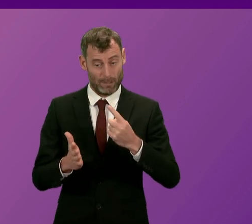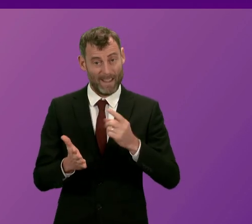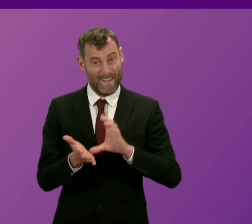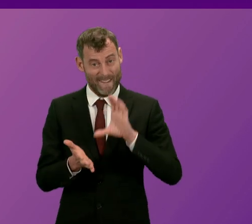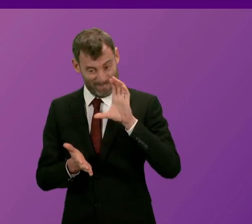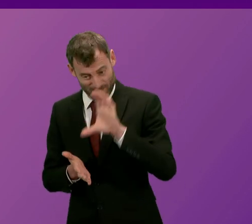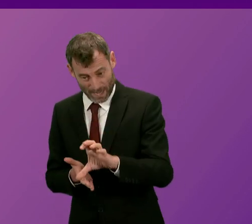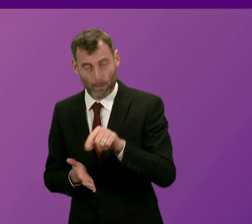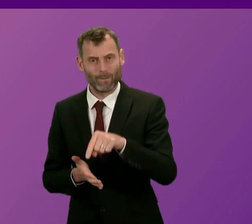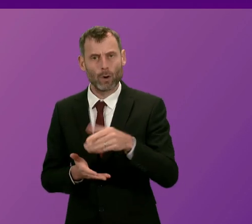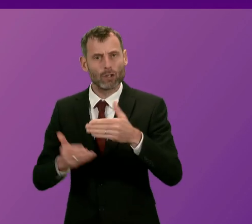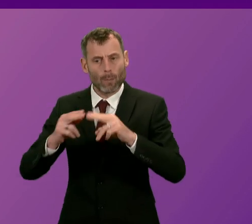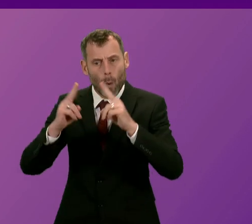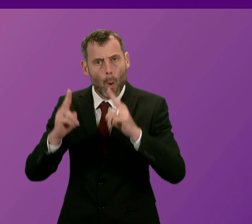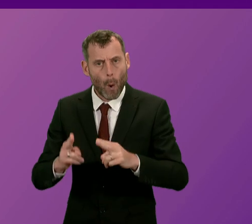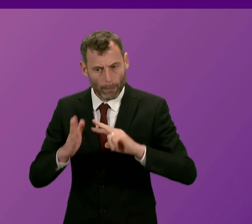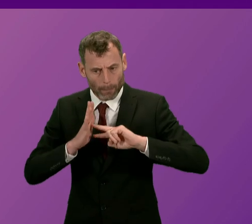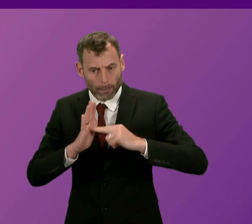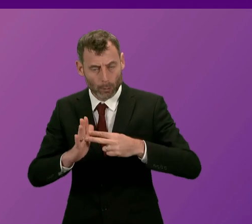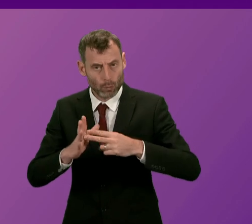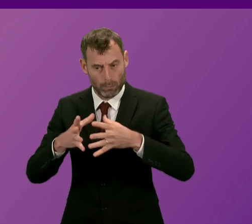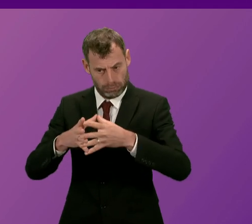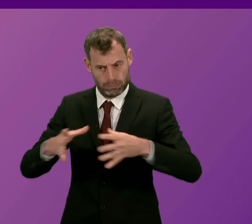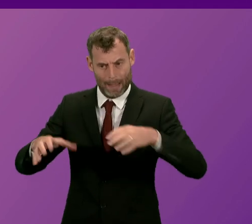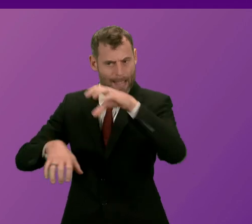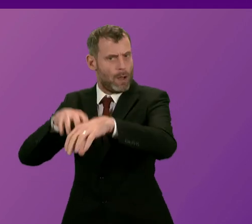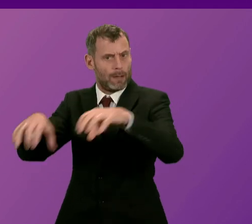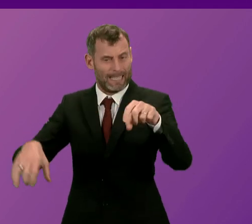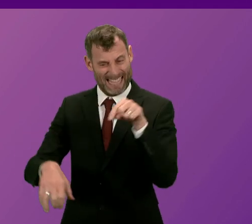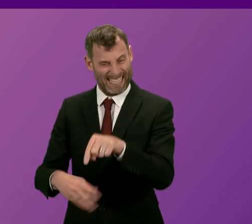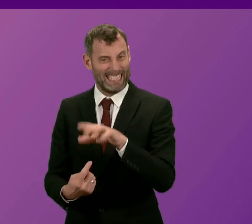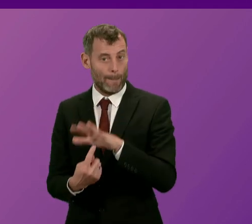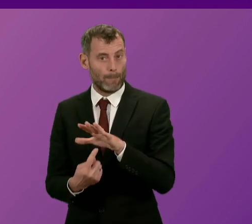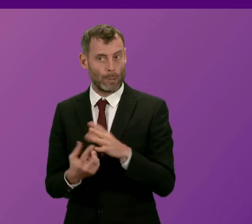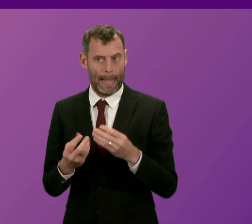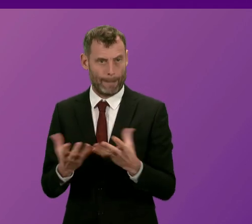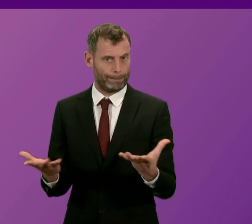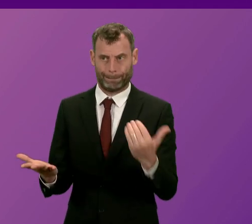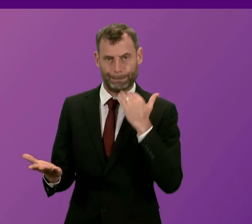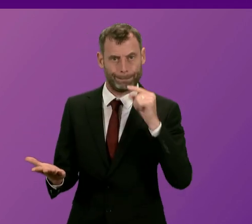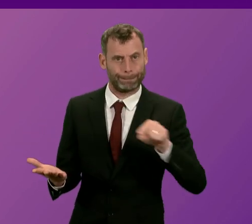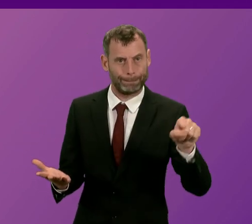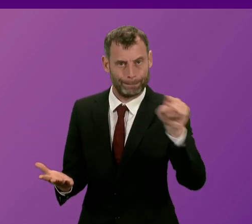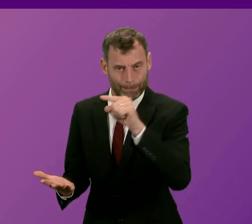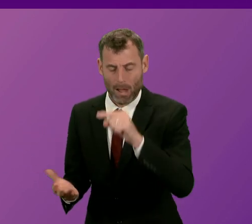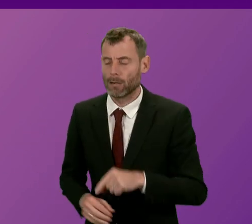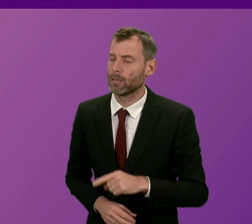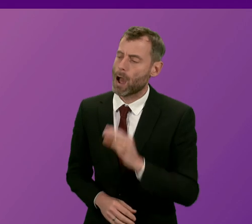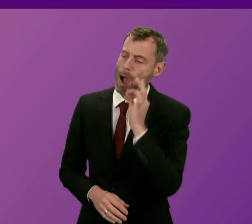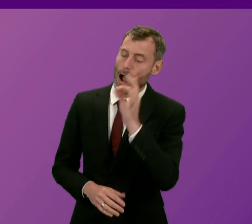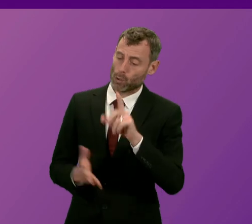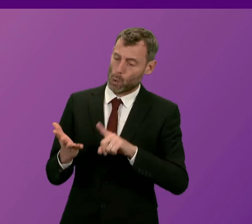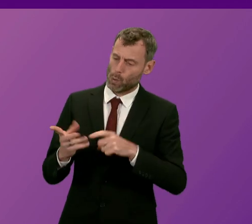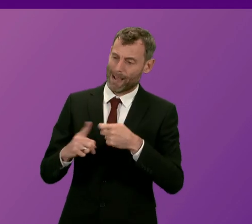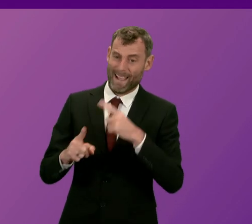Programme to increase investment in affordable homes will play an important role in this. Can the First Minister outline the impact of the UK Government's